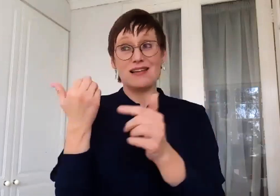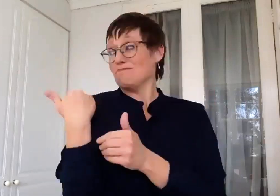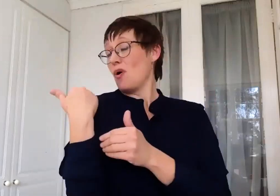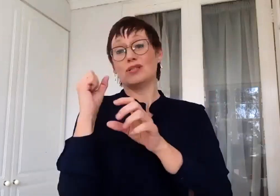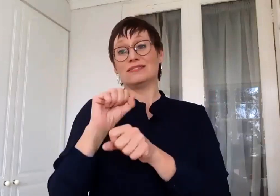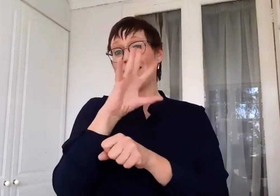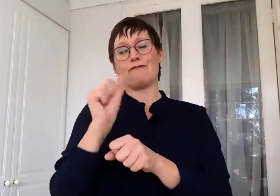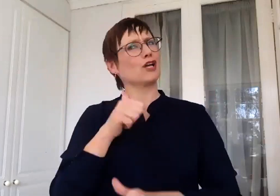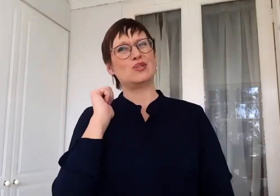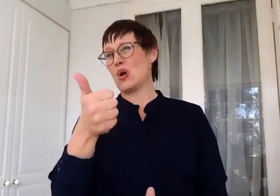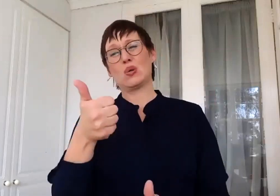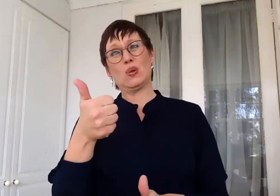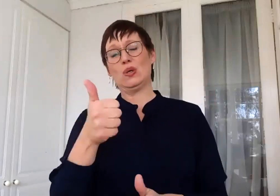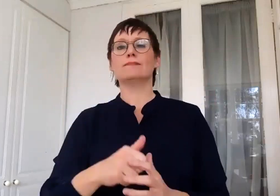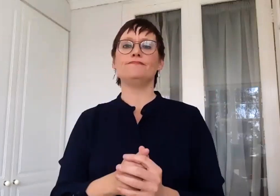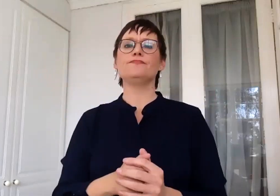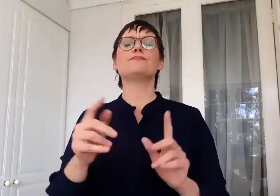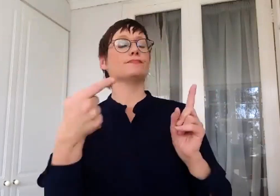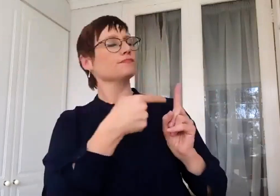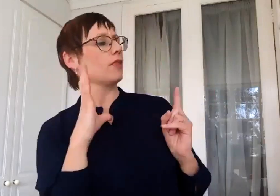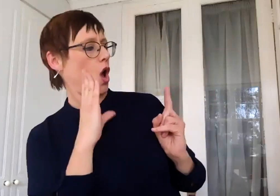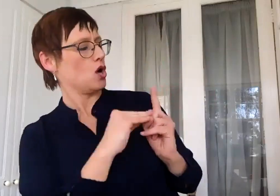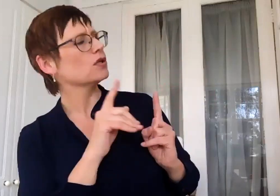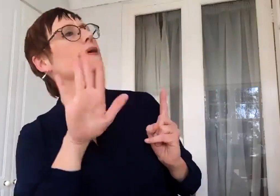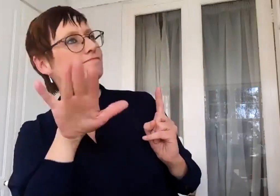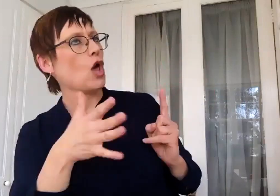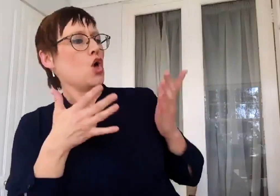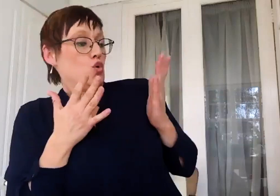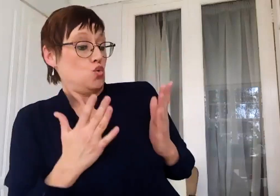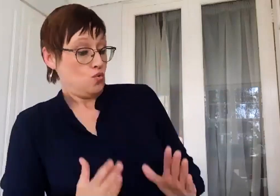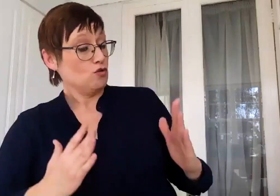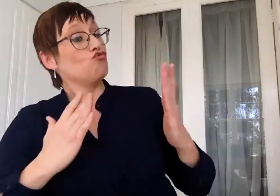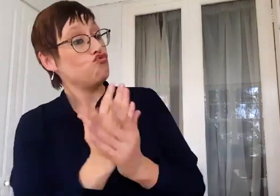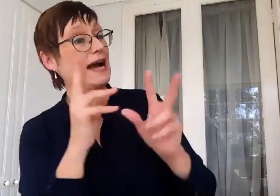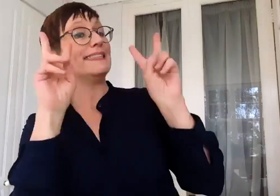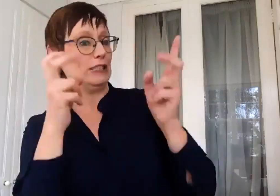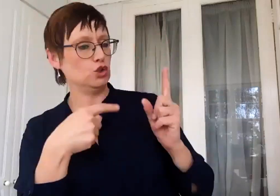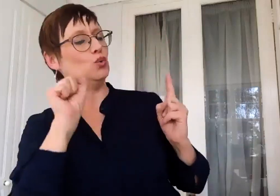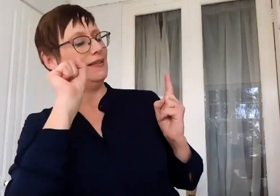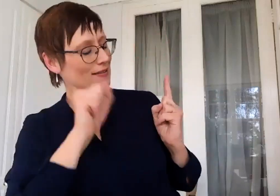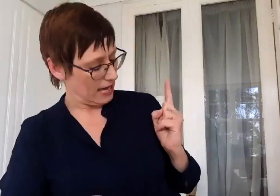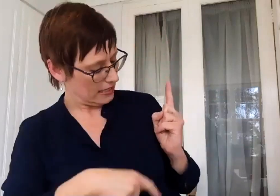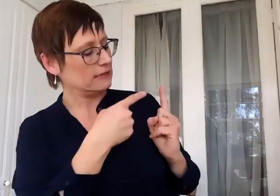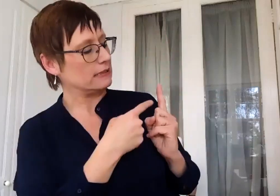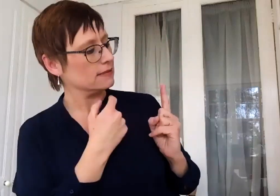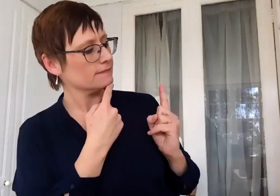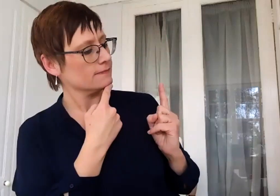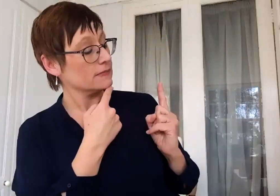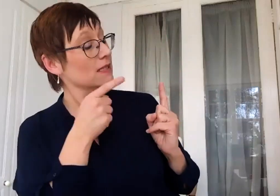past. Besides the obvious human rights issues that are important to living well,